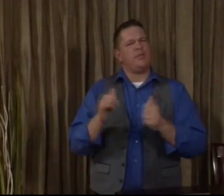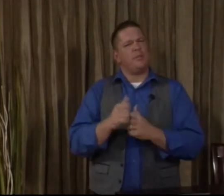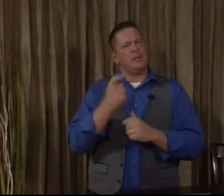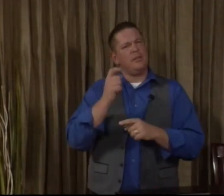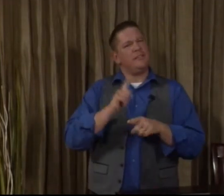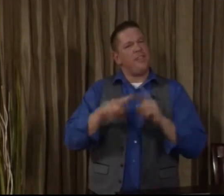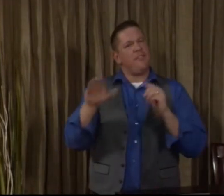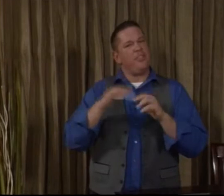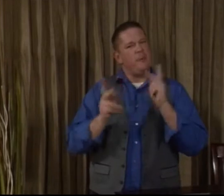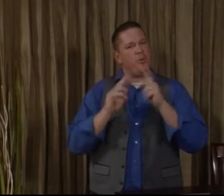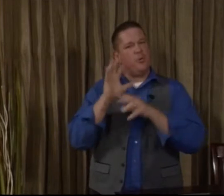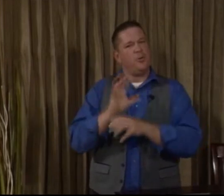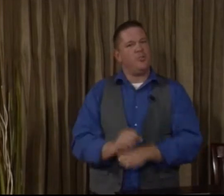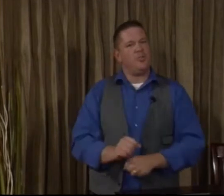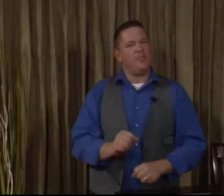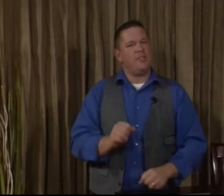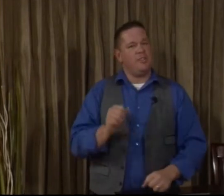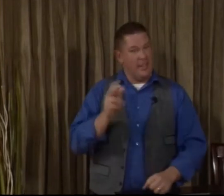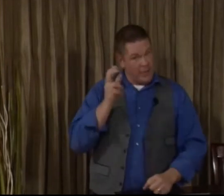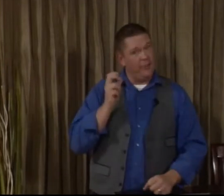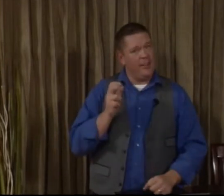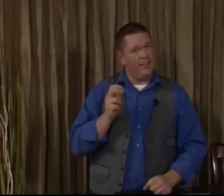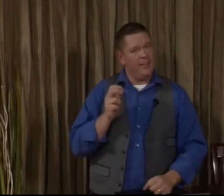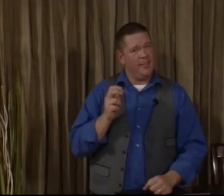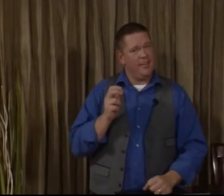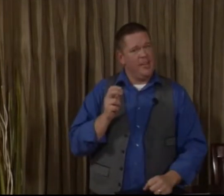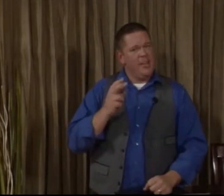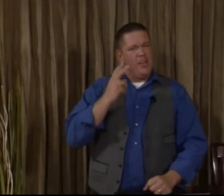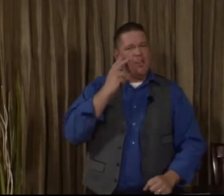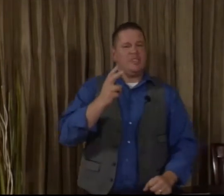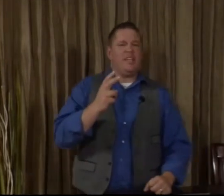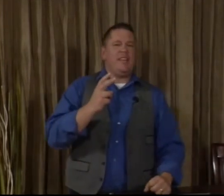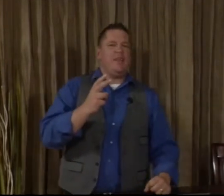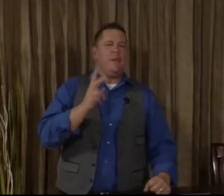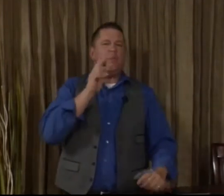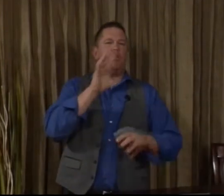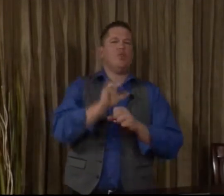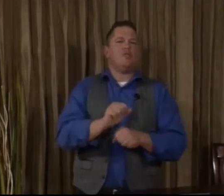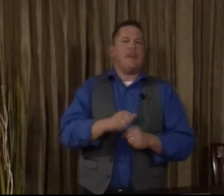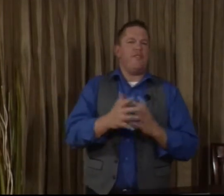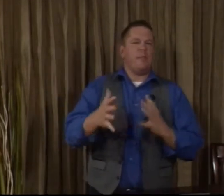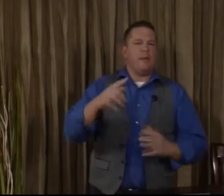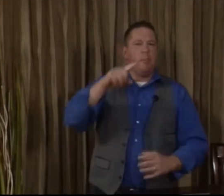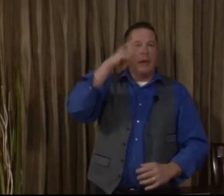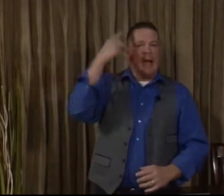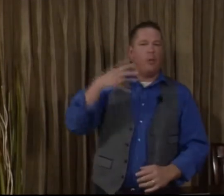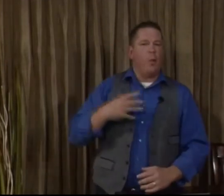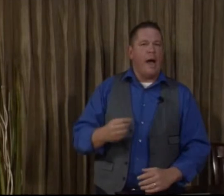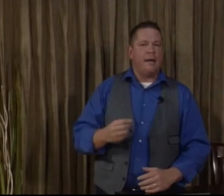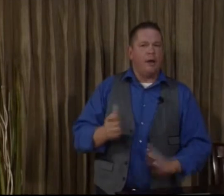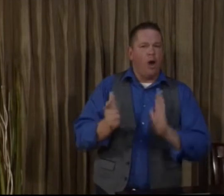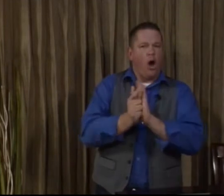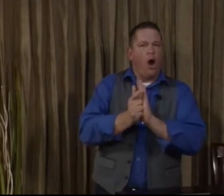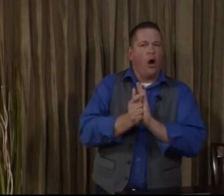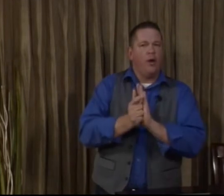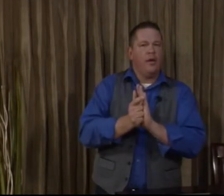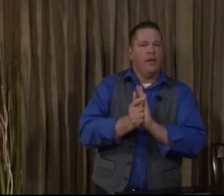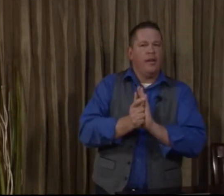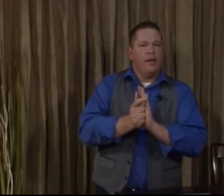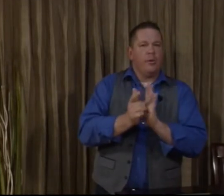that was a little different than people were used to hearing. You see, people were used to everything meaning black and white and law. And